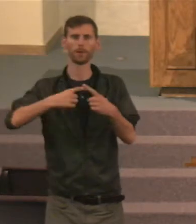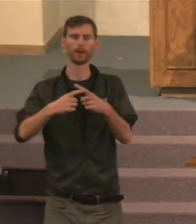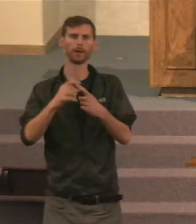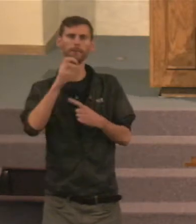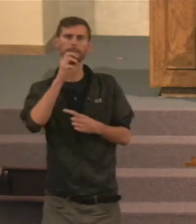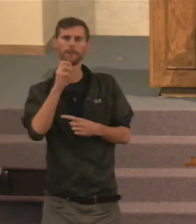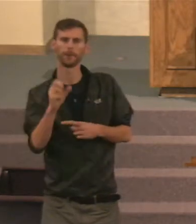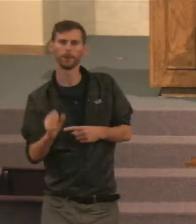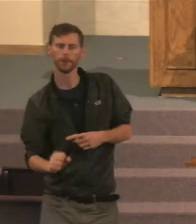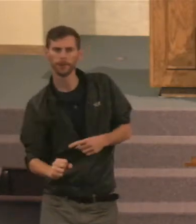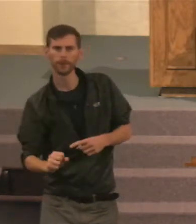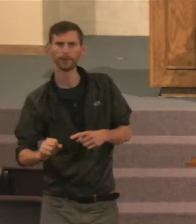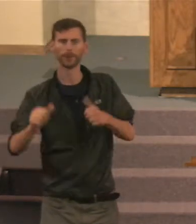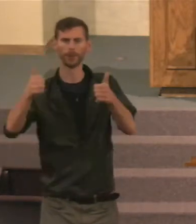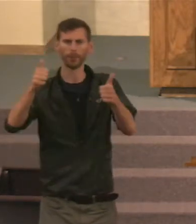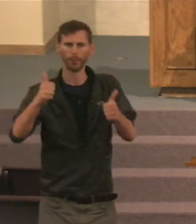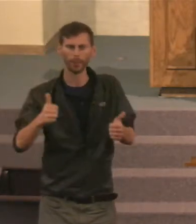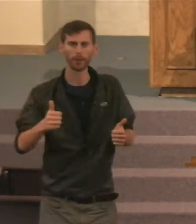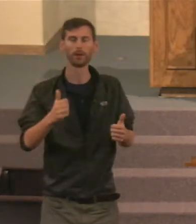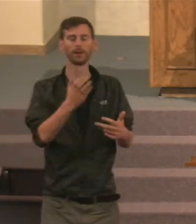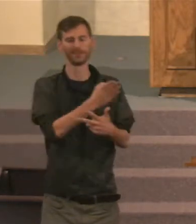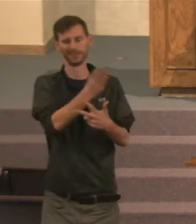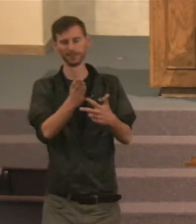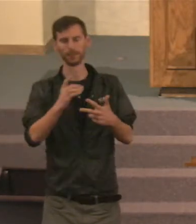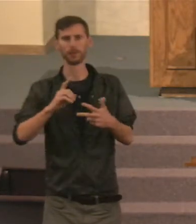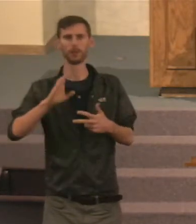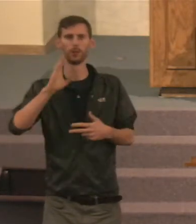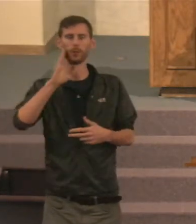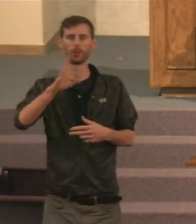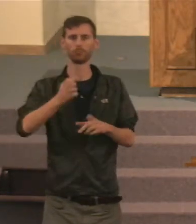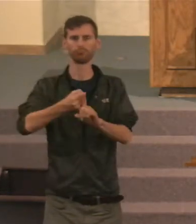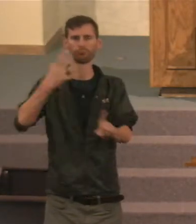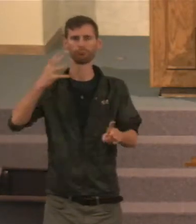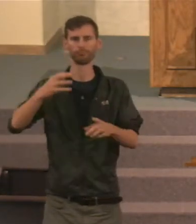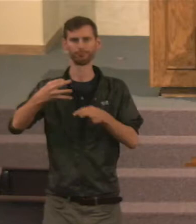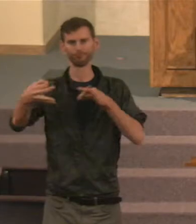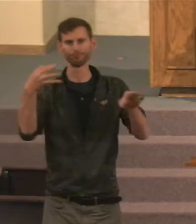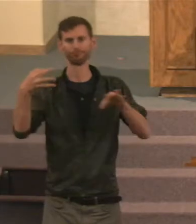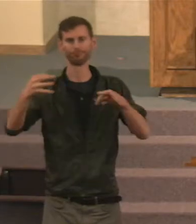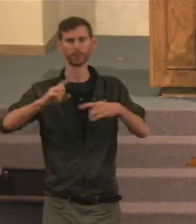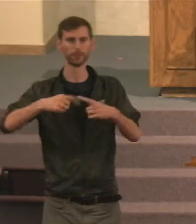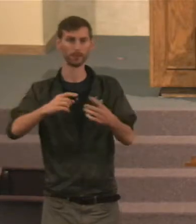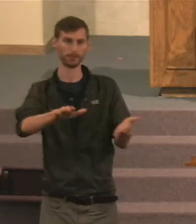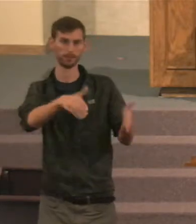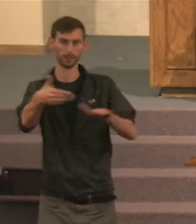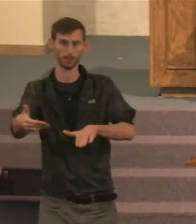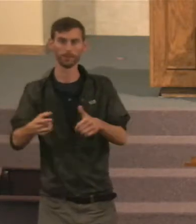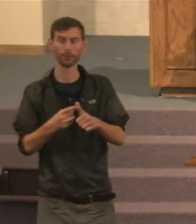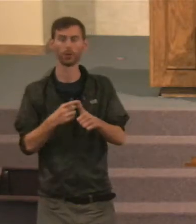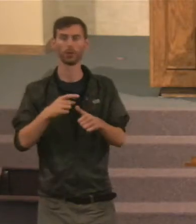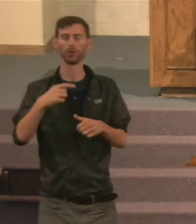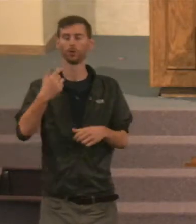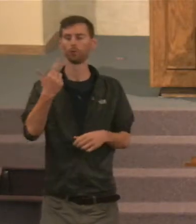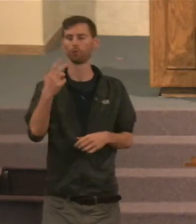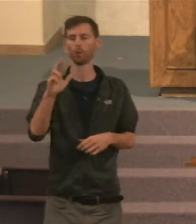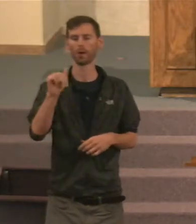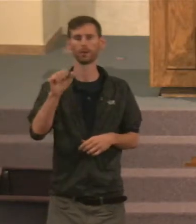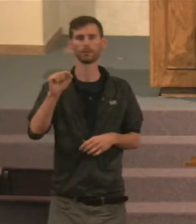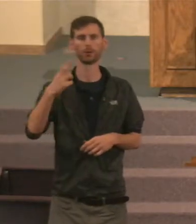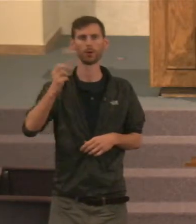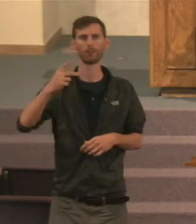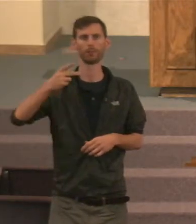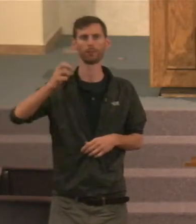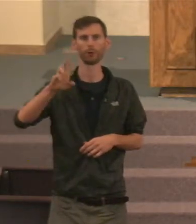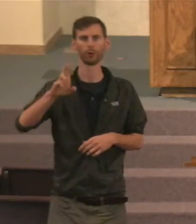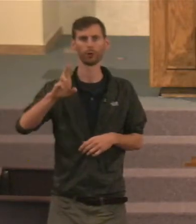into talking about death. And so as we look at these things, first of all, it the grasshopper drags itself along. I know there are